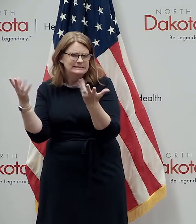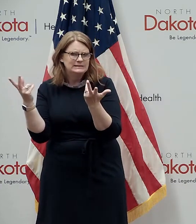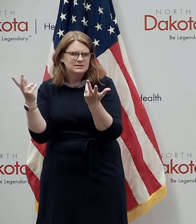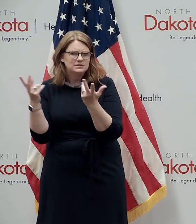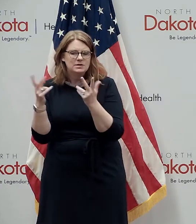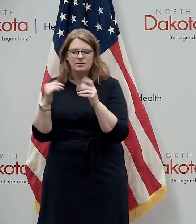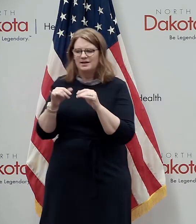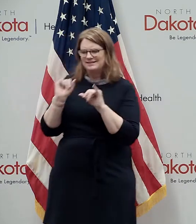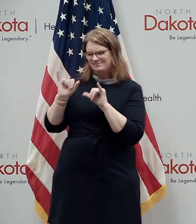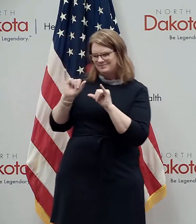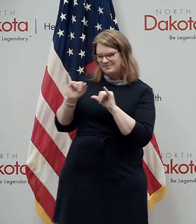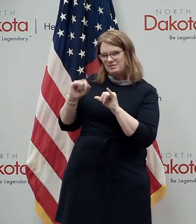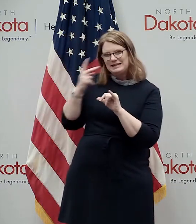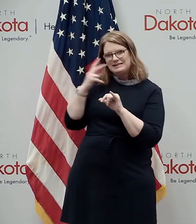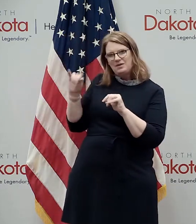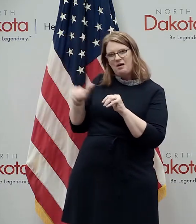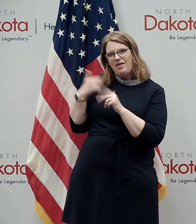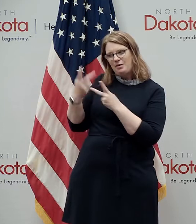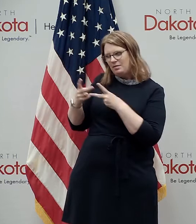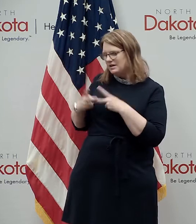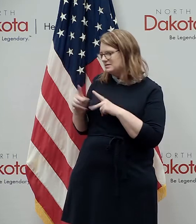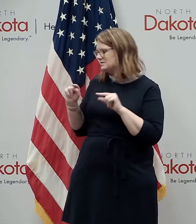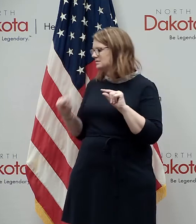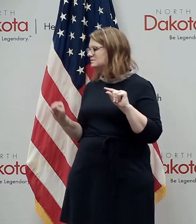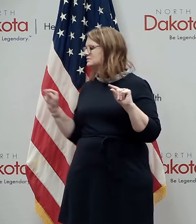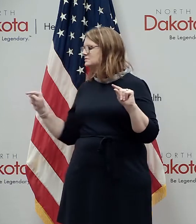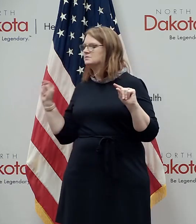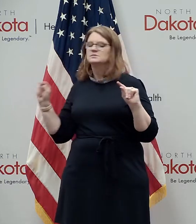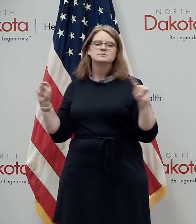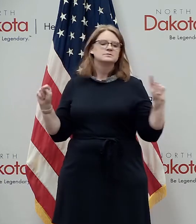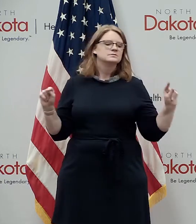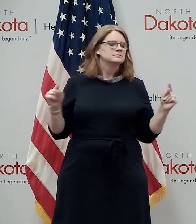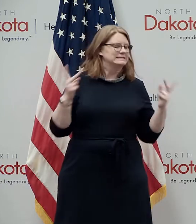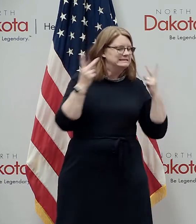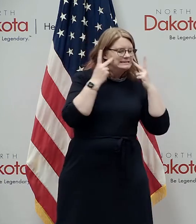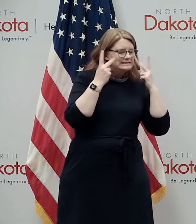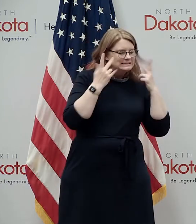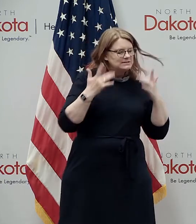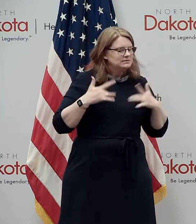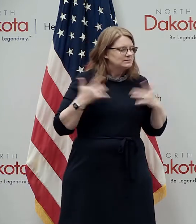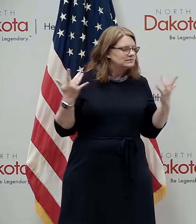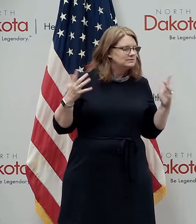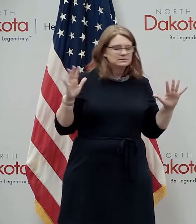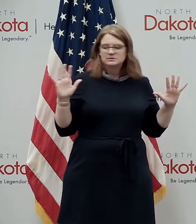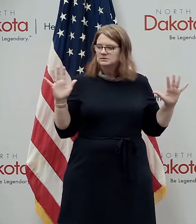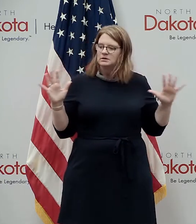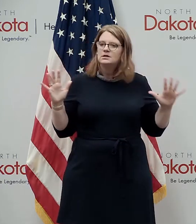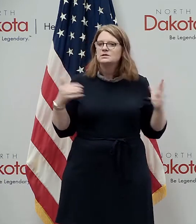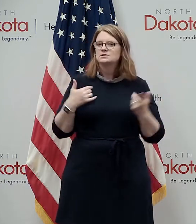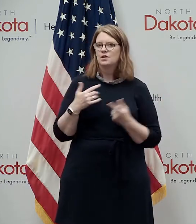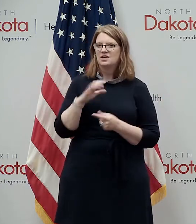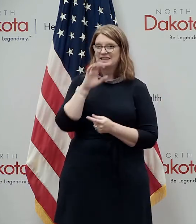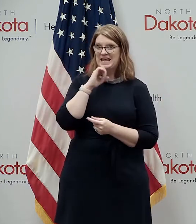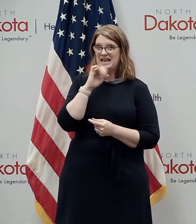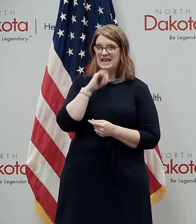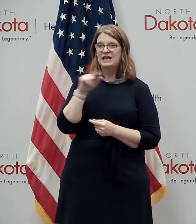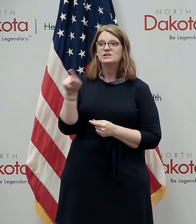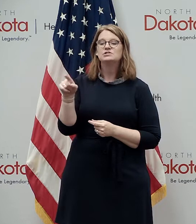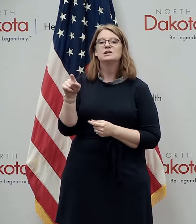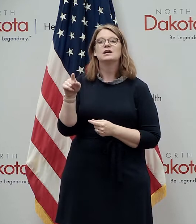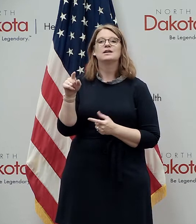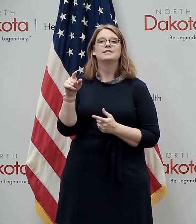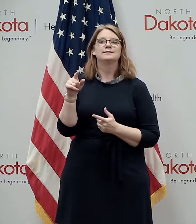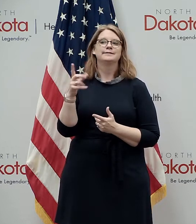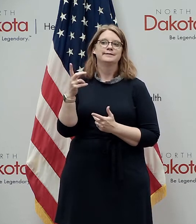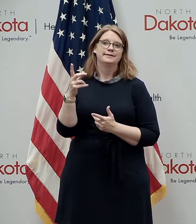from other organizations in some cases uh the you know the age and potential vulnerability of of faculty at